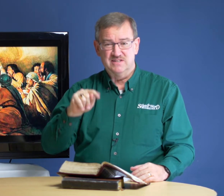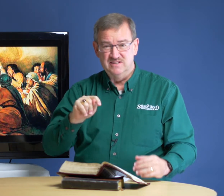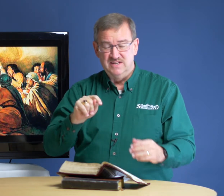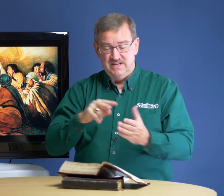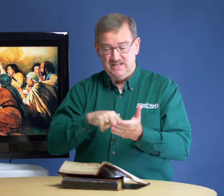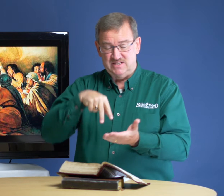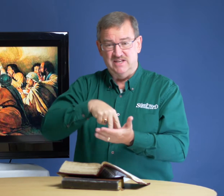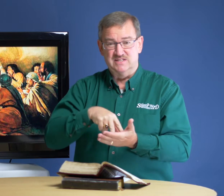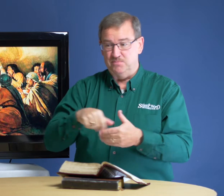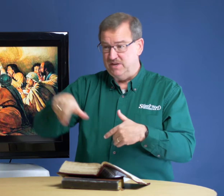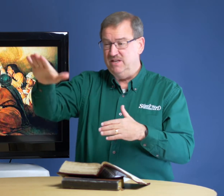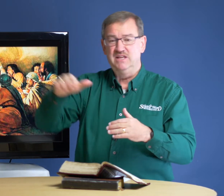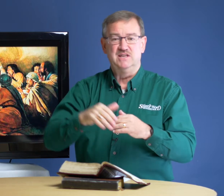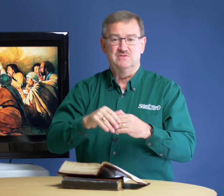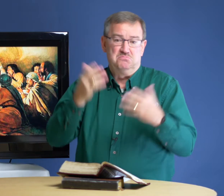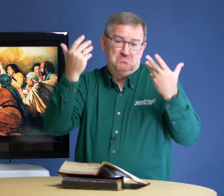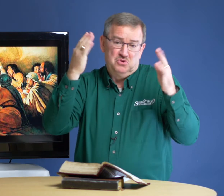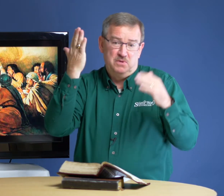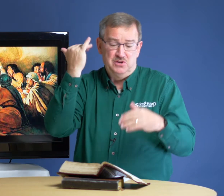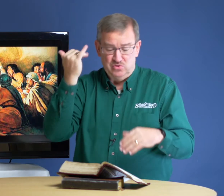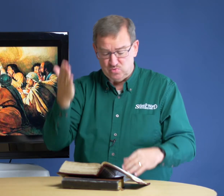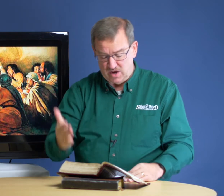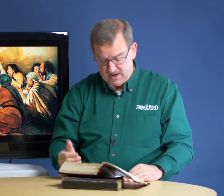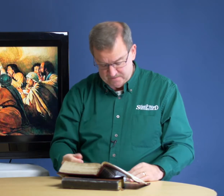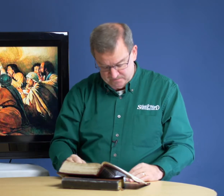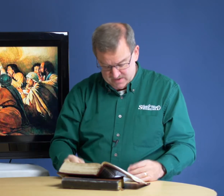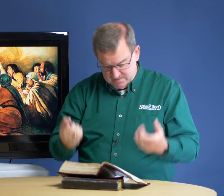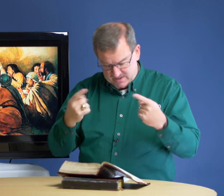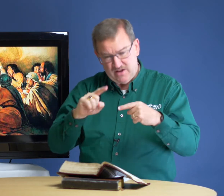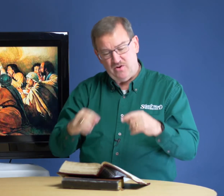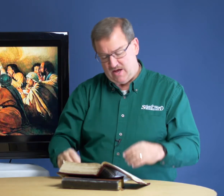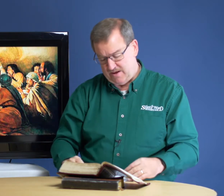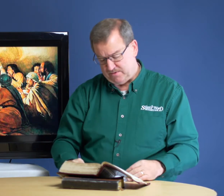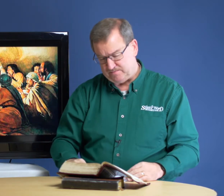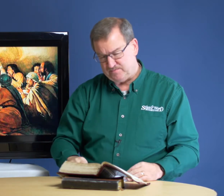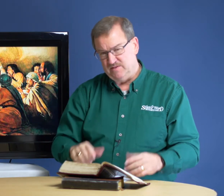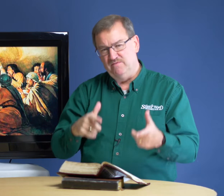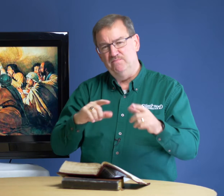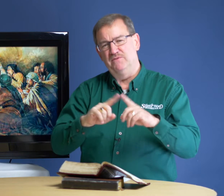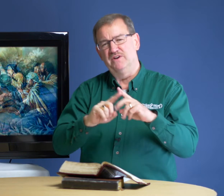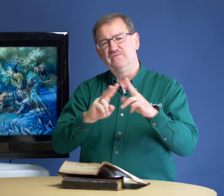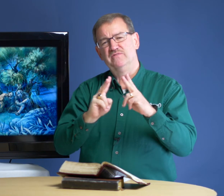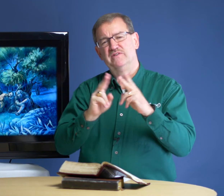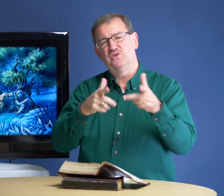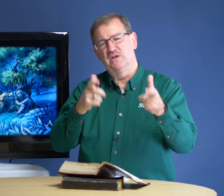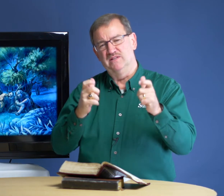he stands up and he leaves. Nobody knows why, but that all happened. But very, very, very, very quickly,